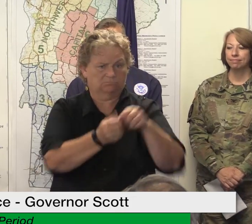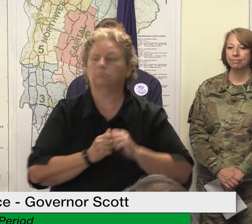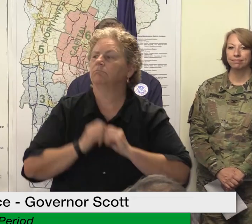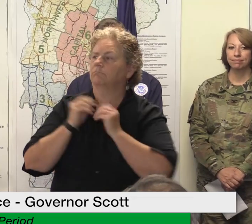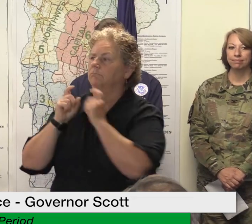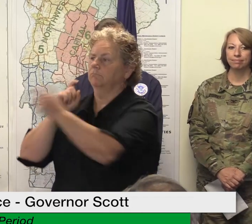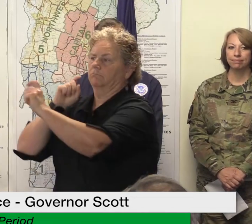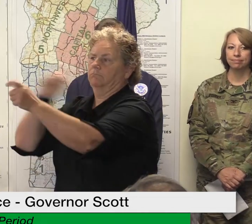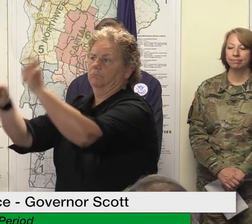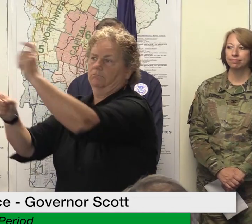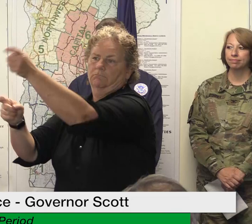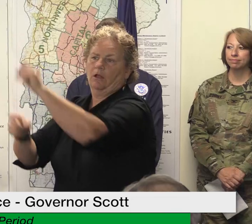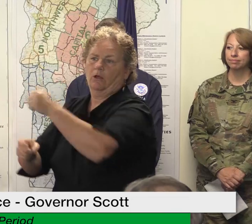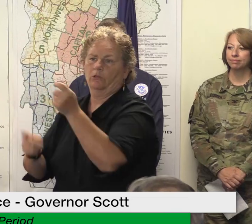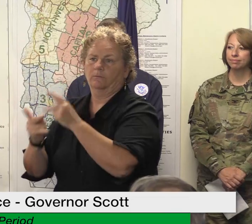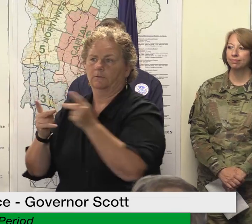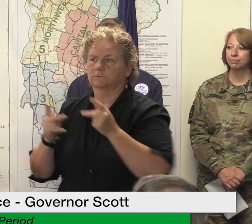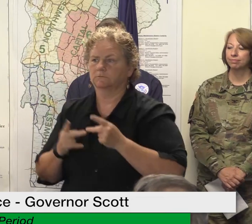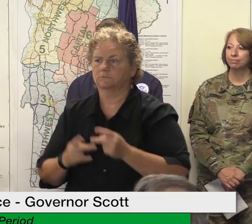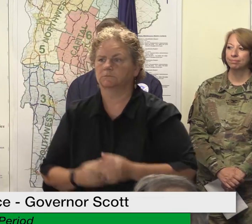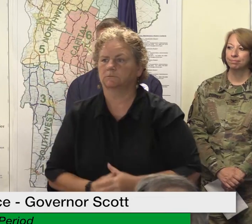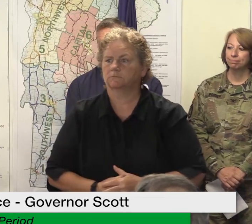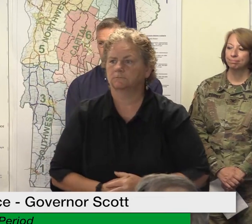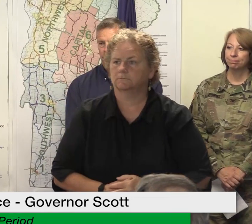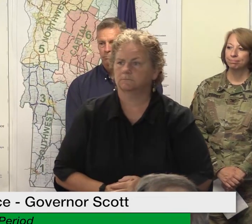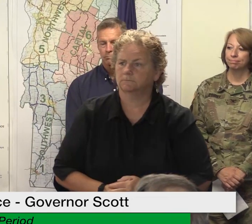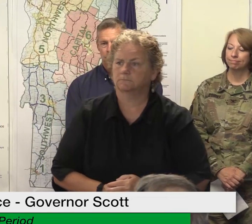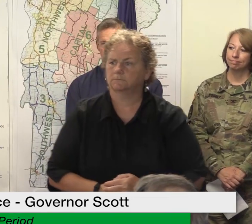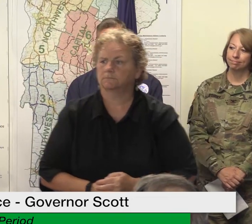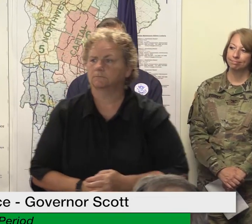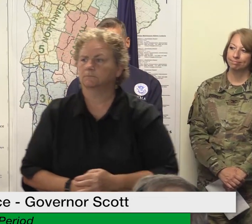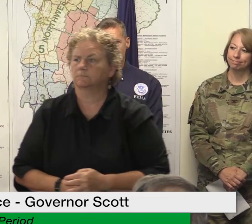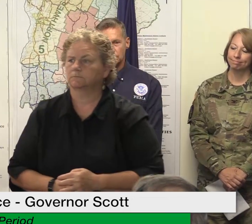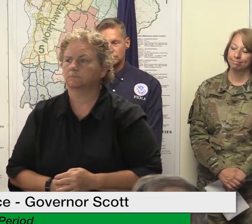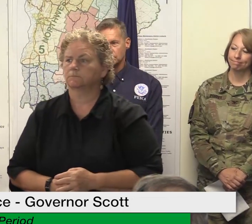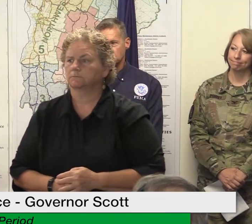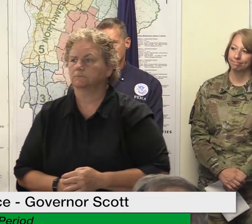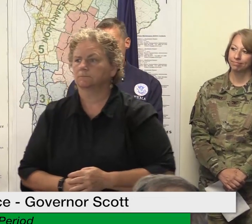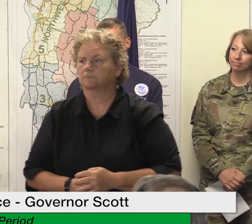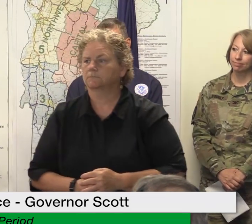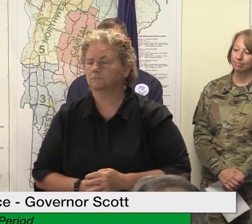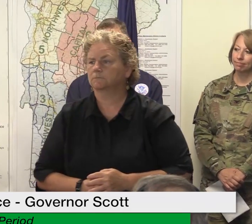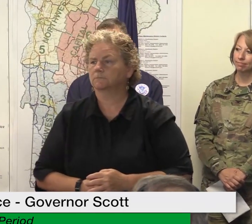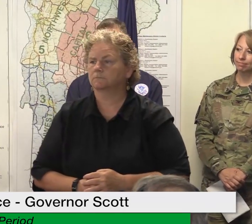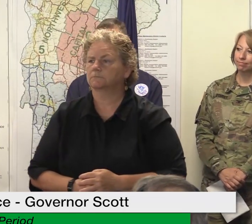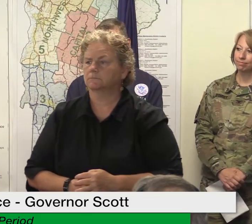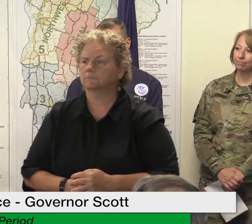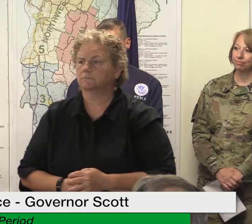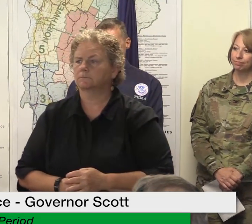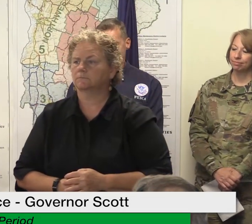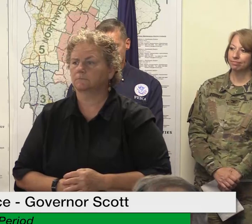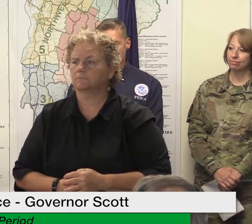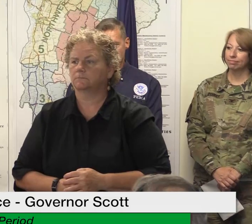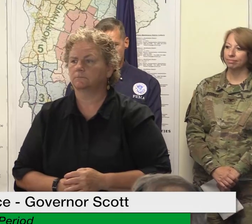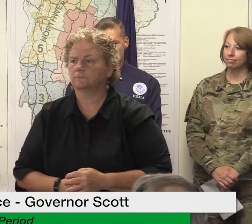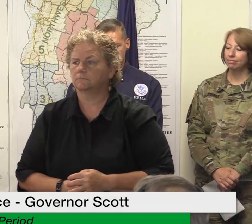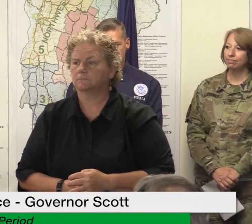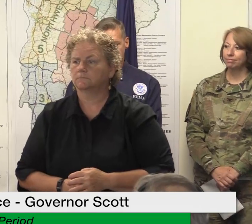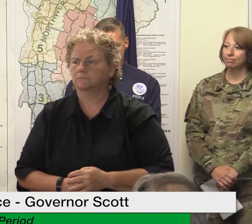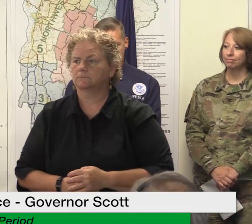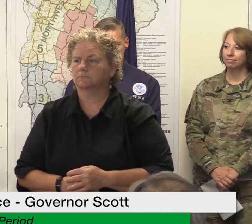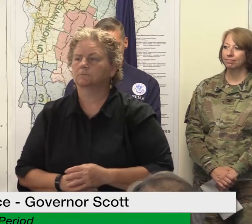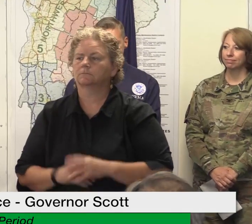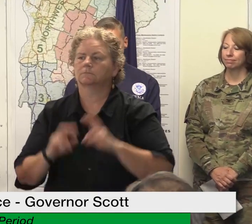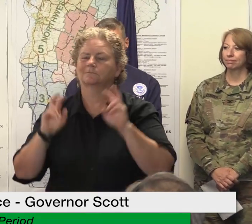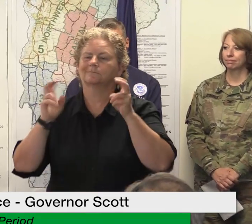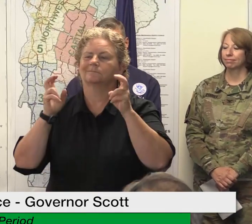great thank you so it's very important um again to emphasize they are are not closed uh they're just